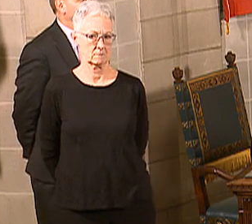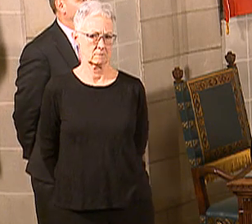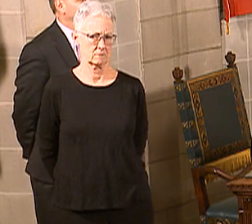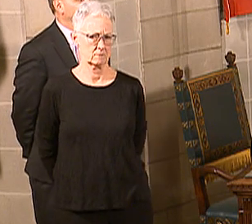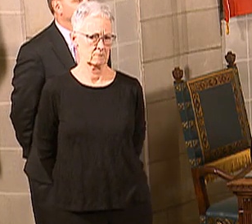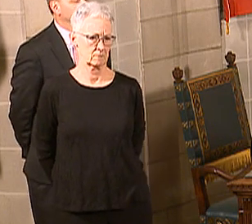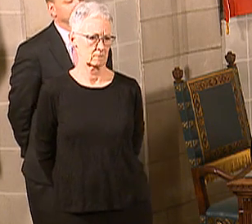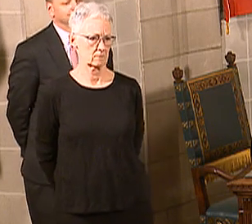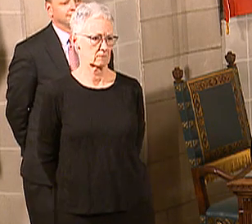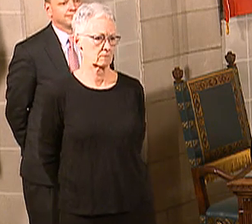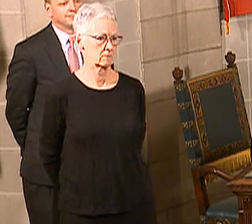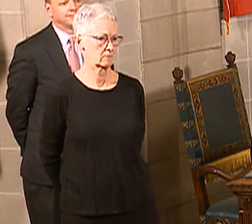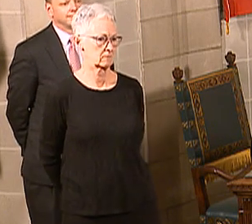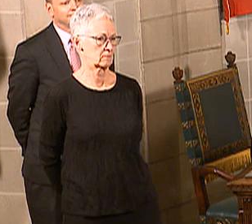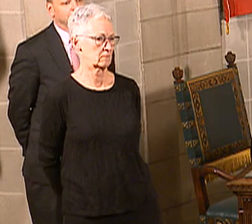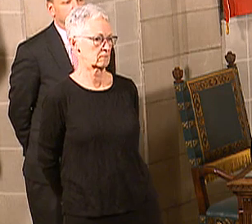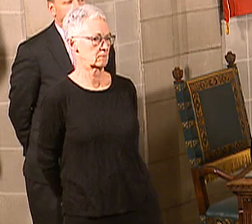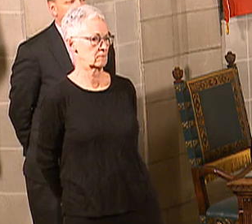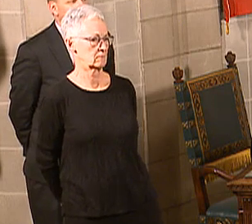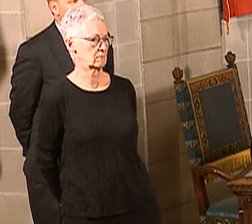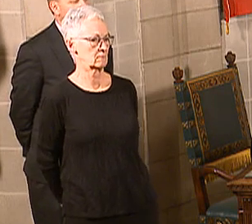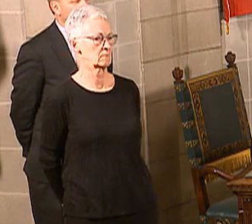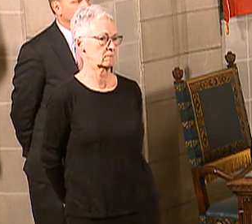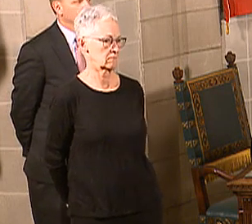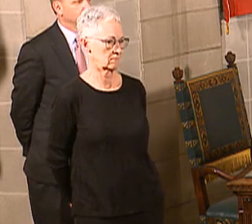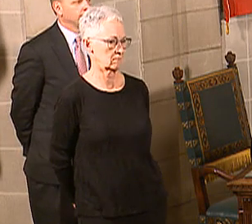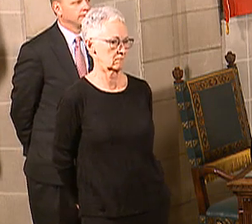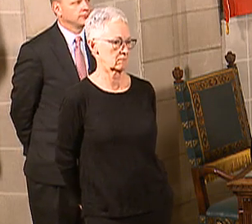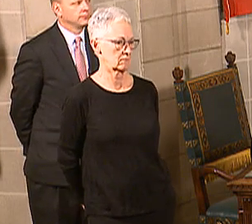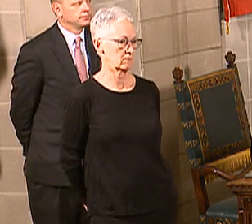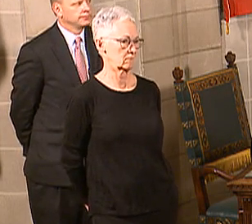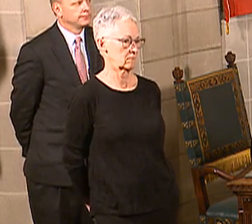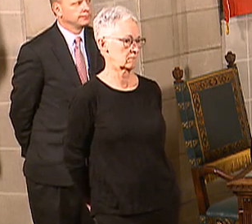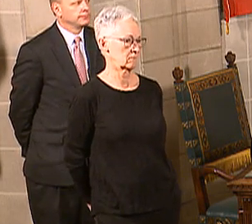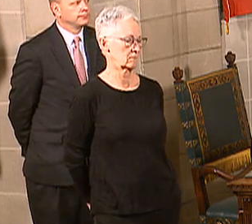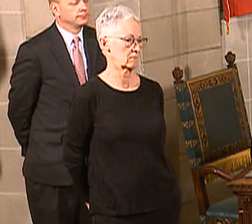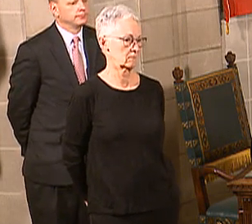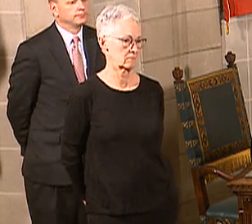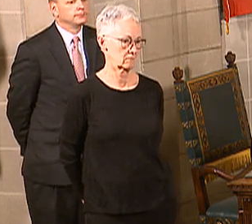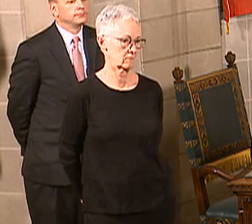this emergency order expires? So, yeah, so the question,